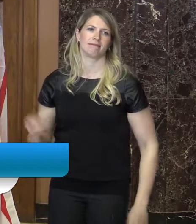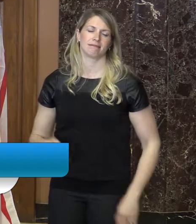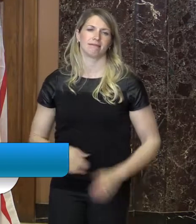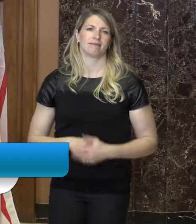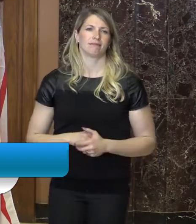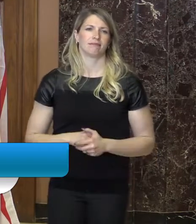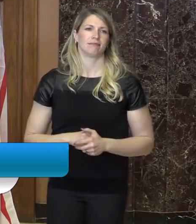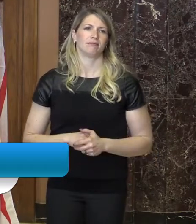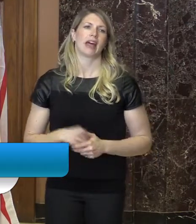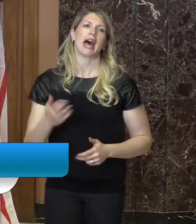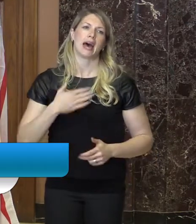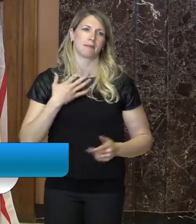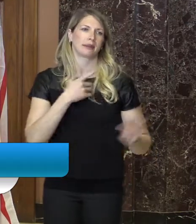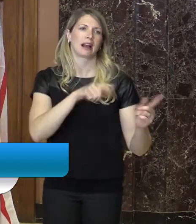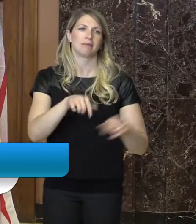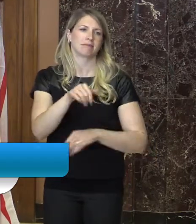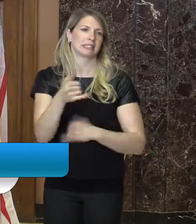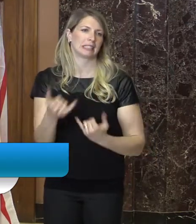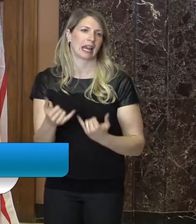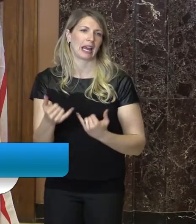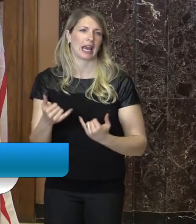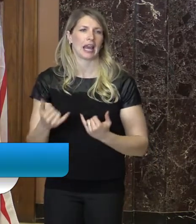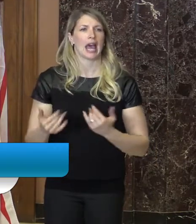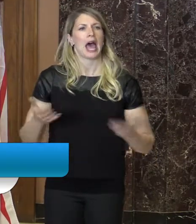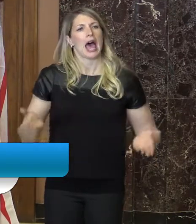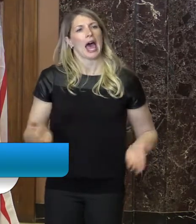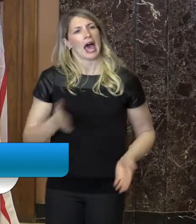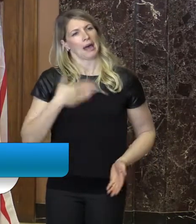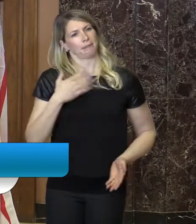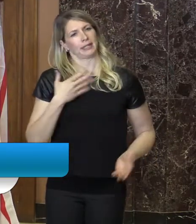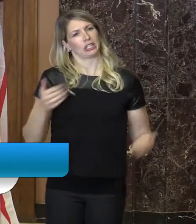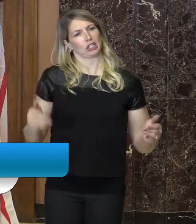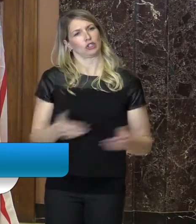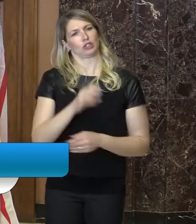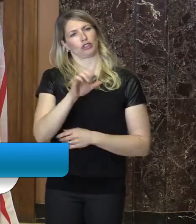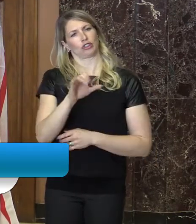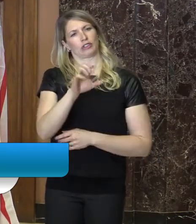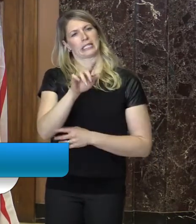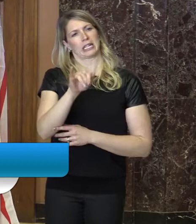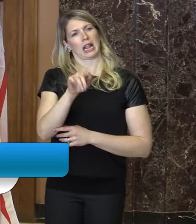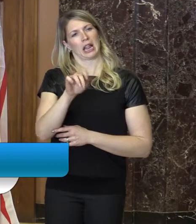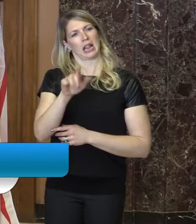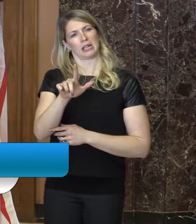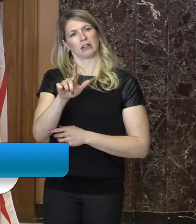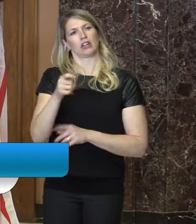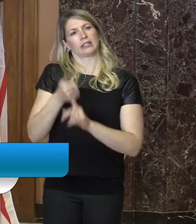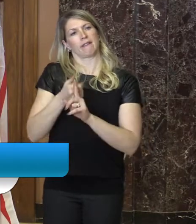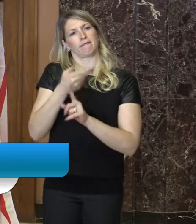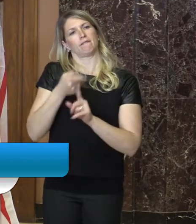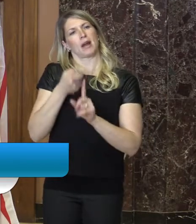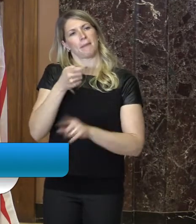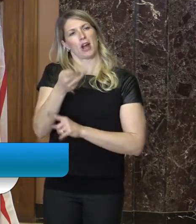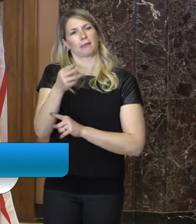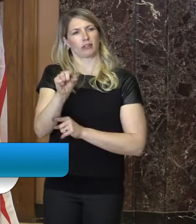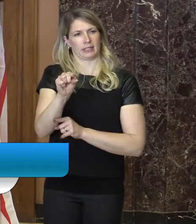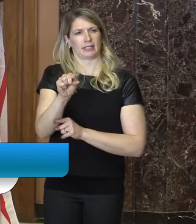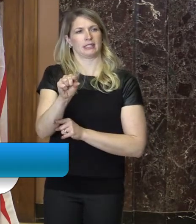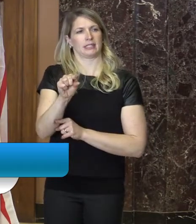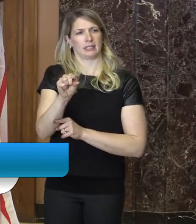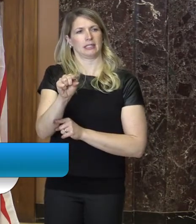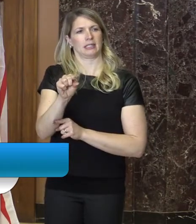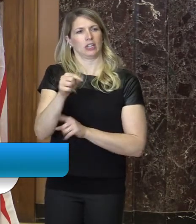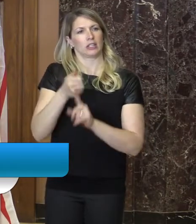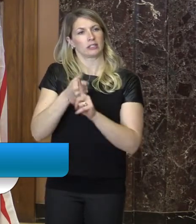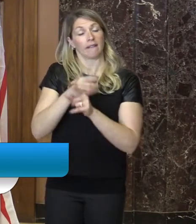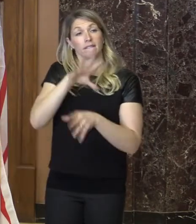Very happy to be here today and pleased to introduce Crystal Young of Harbour Grace and from the neighboring district of Carboneer, Ms. Sandra Smith. Crystal has been a